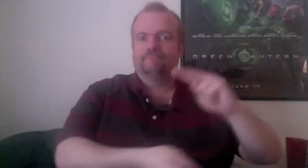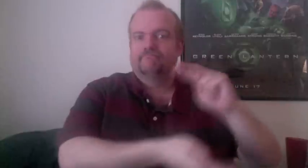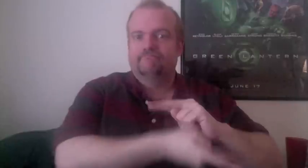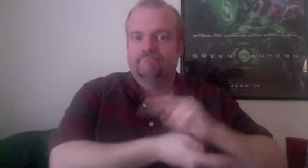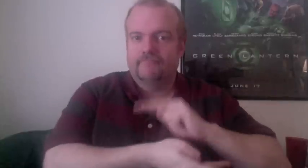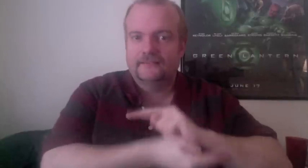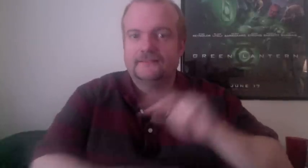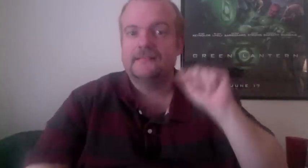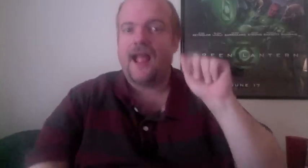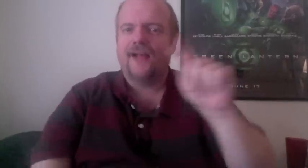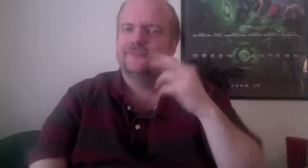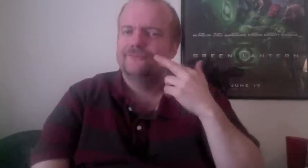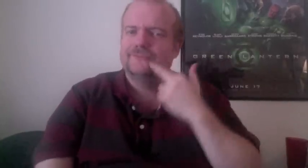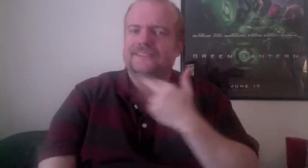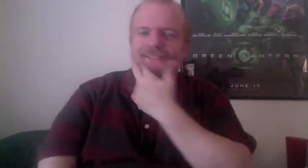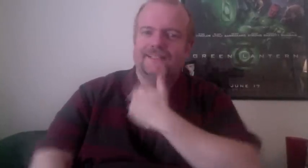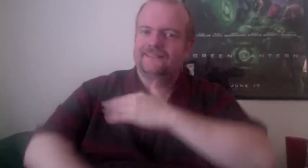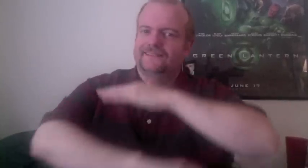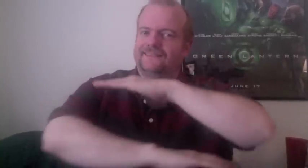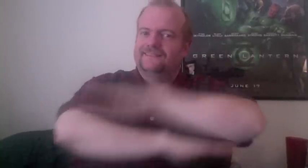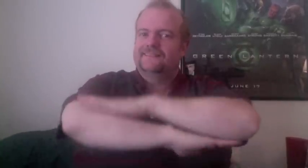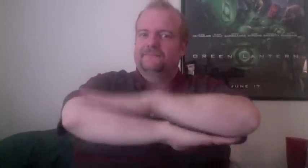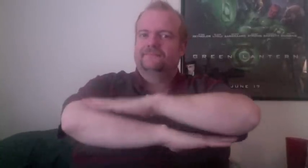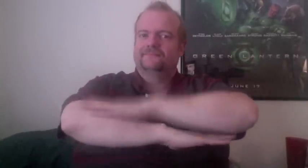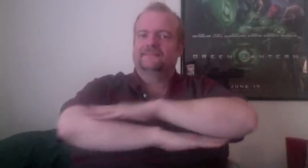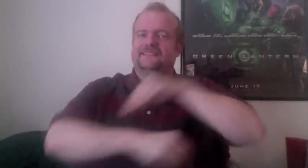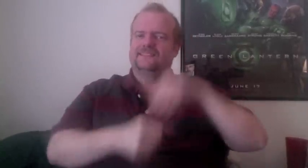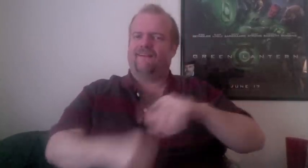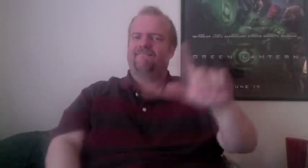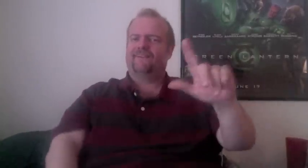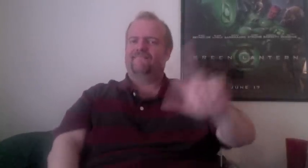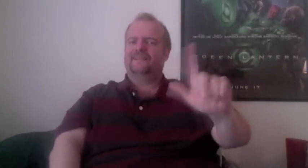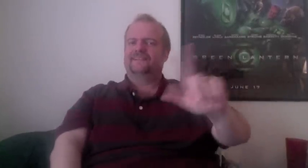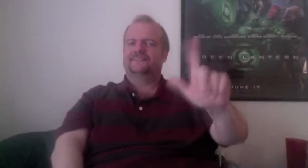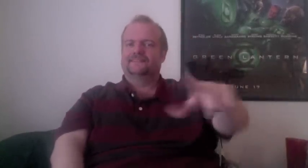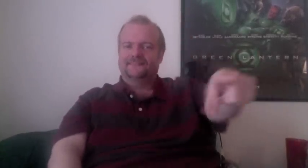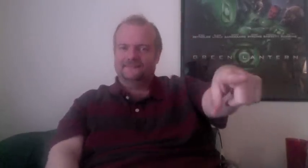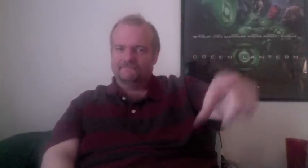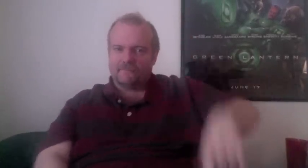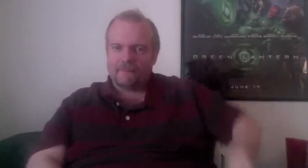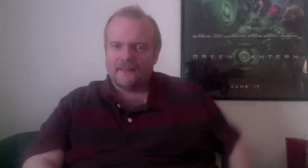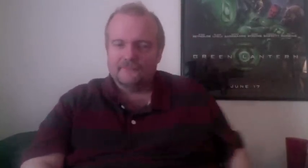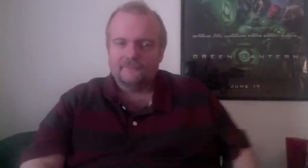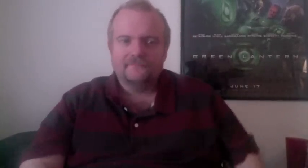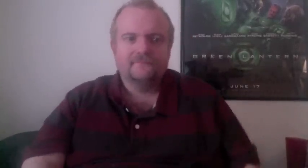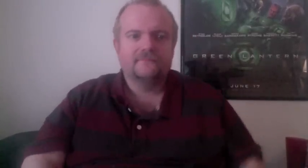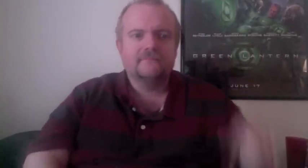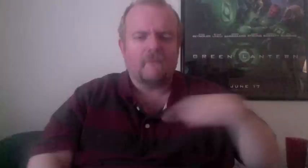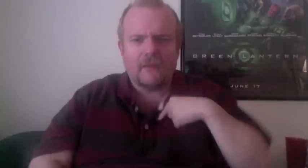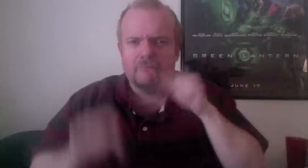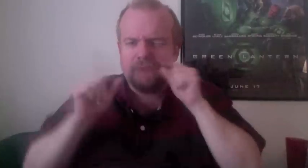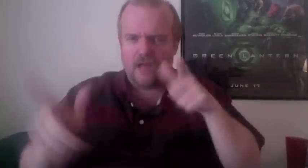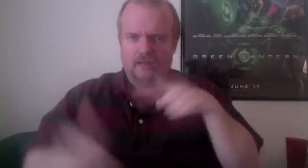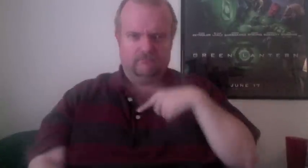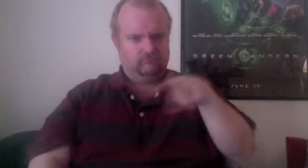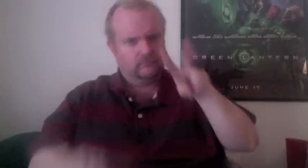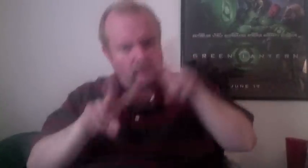I couldn't make out the rest of the face, but it was definitely a face of some kind. I can't say it's human. It almost looks